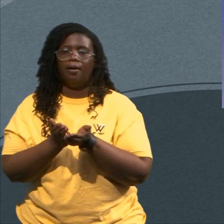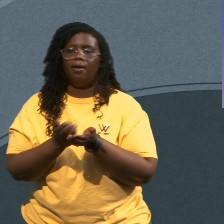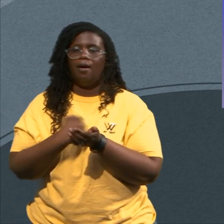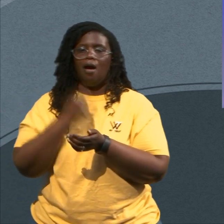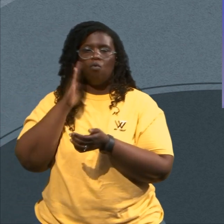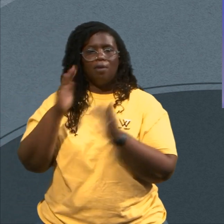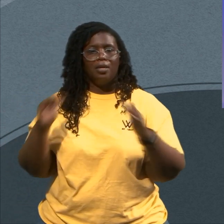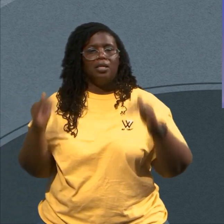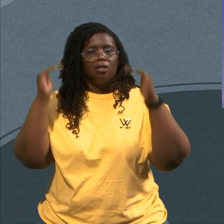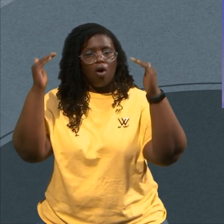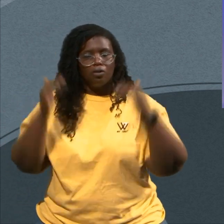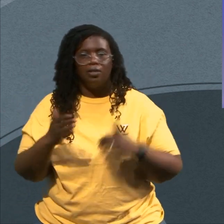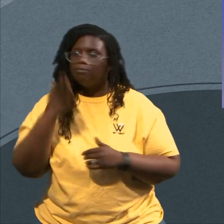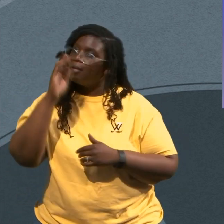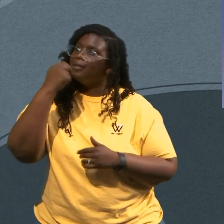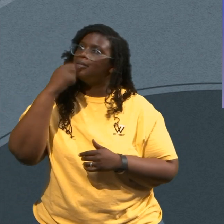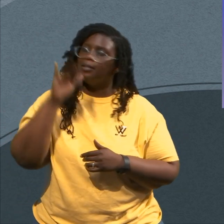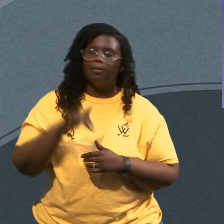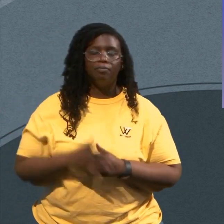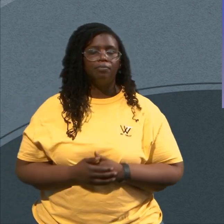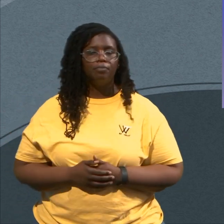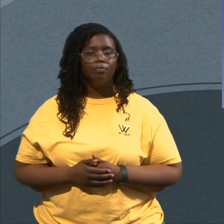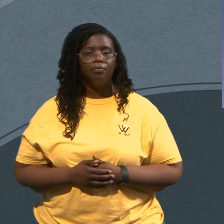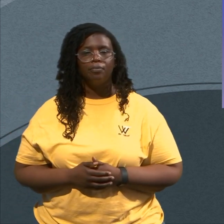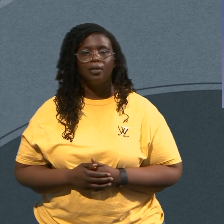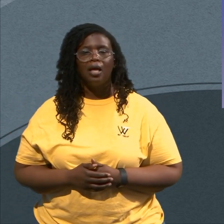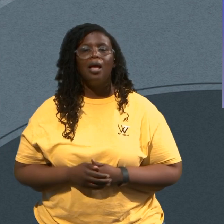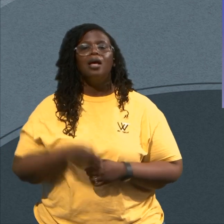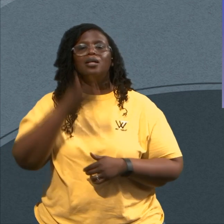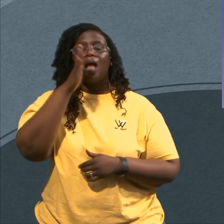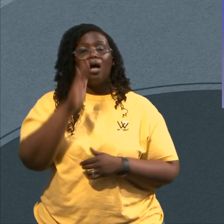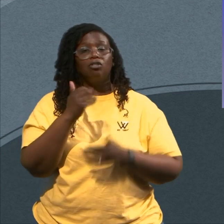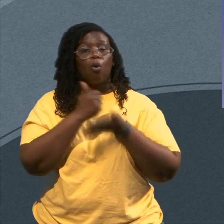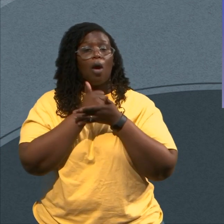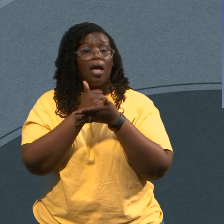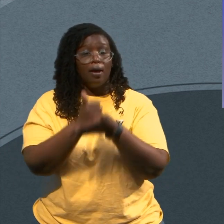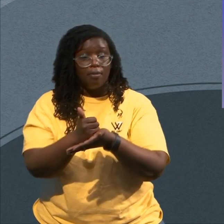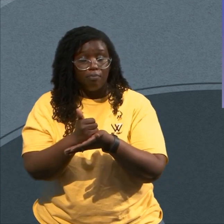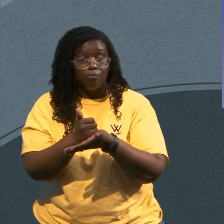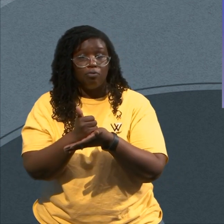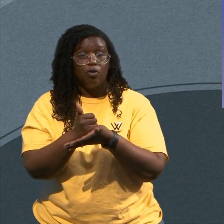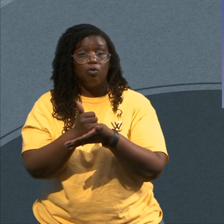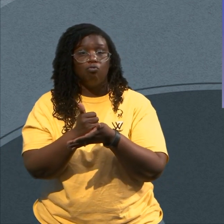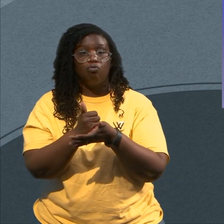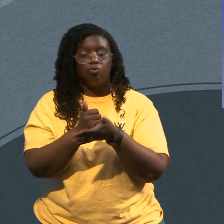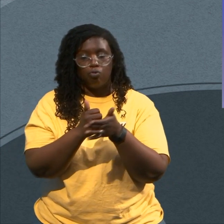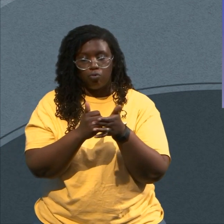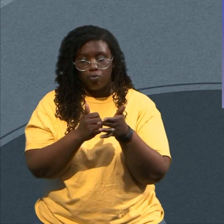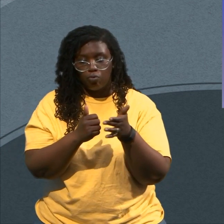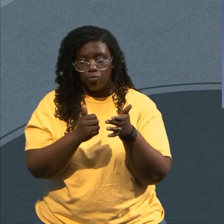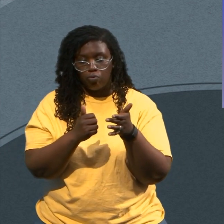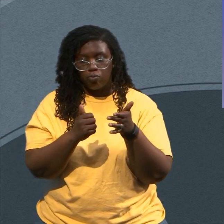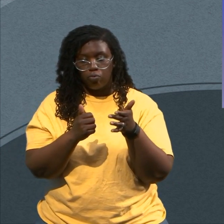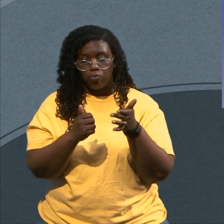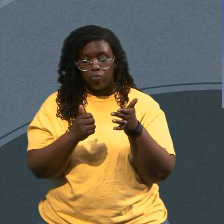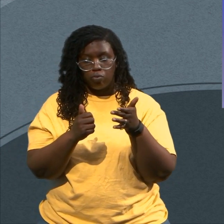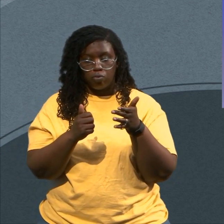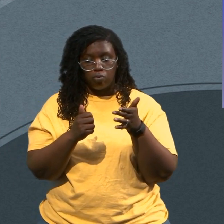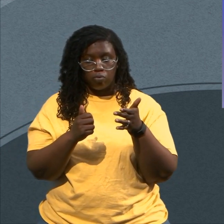Reorder Your Sense Of Priority I'm Going To Help You Understand Watch This Oh